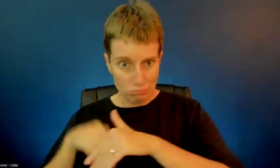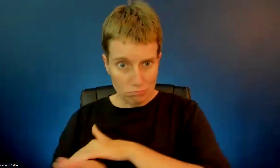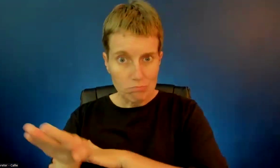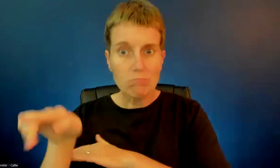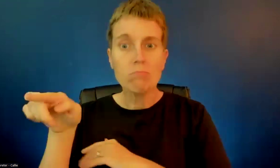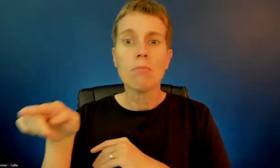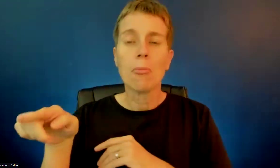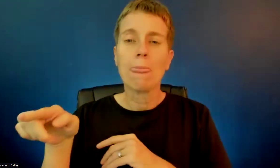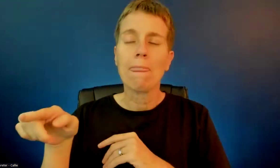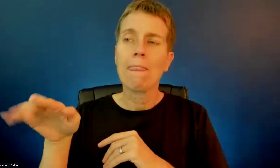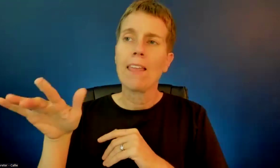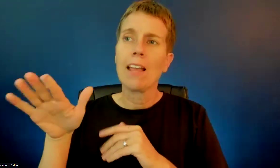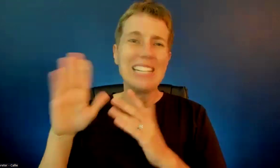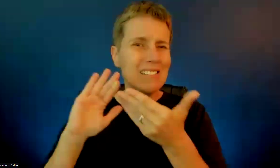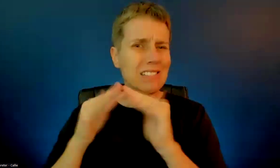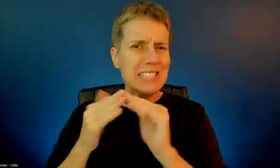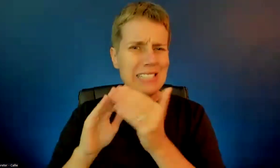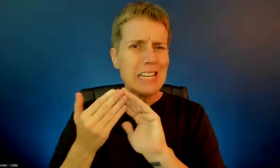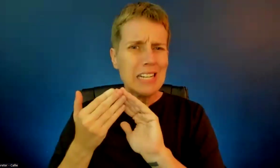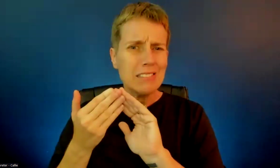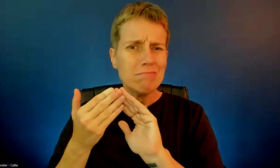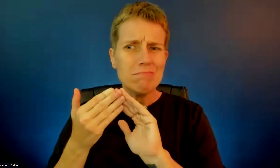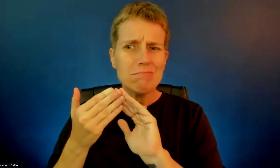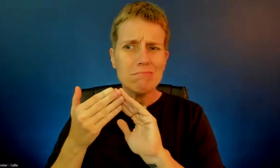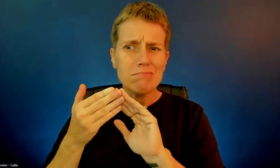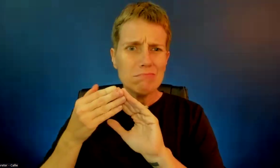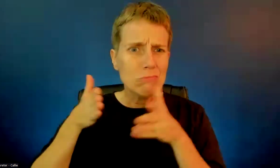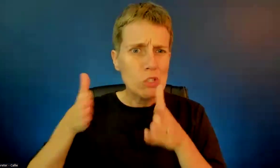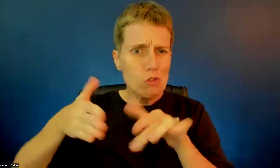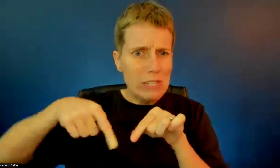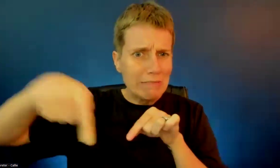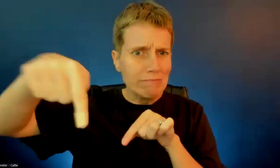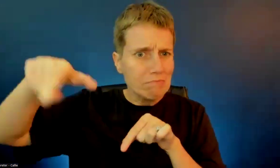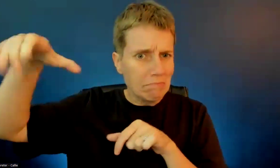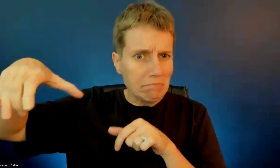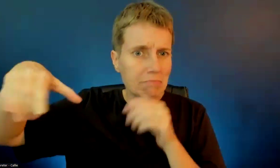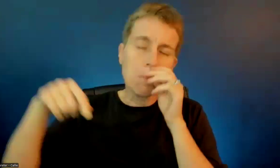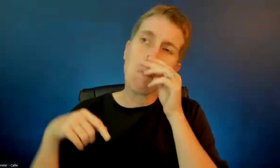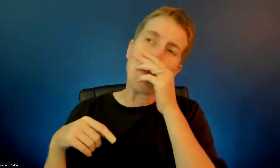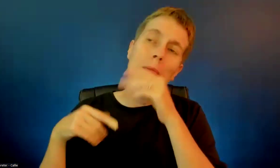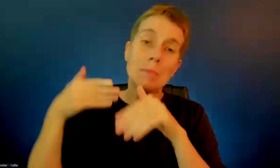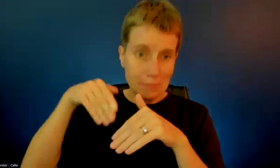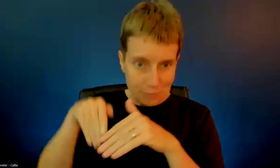a city or, you know, city residential block. And there was a